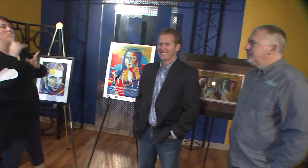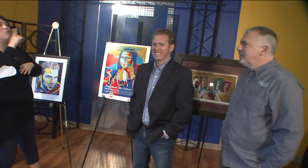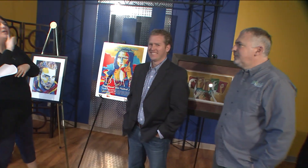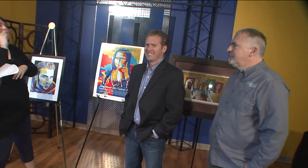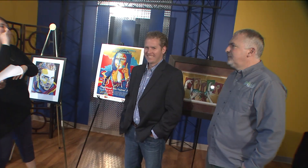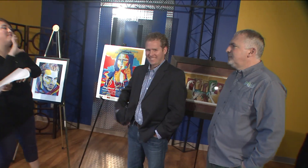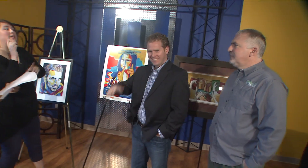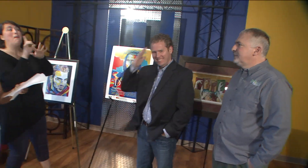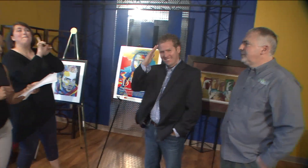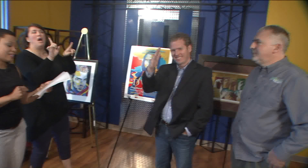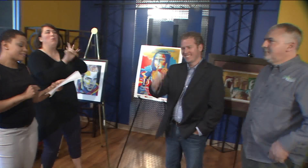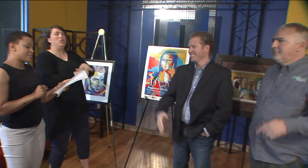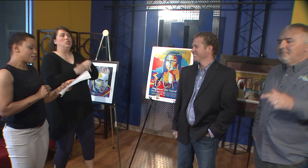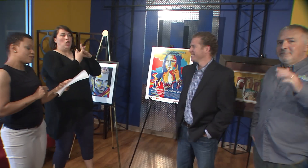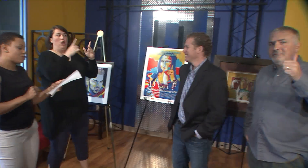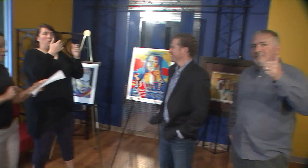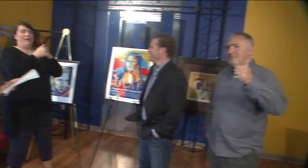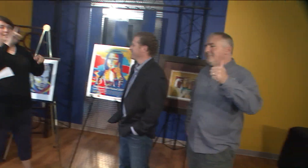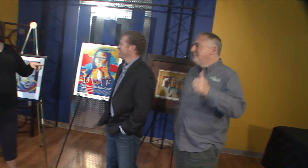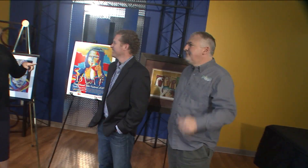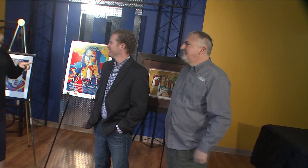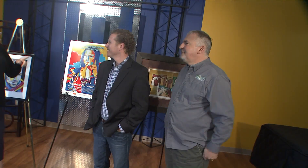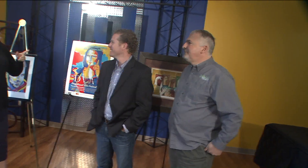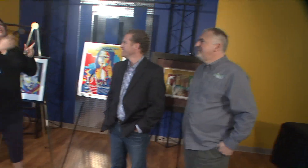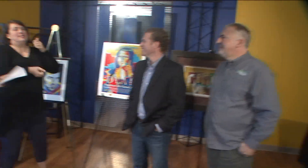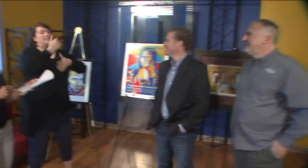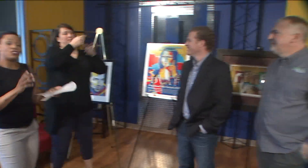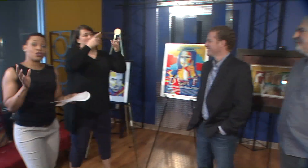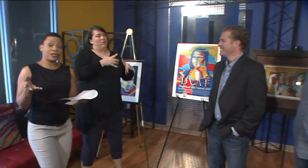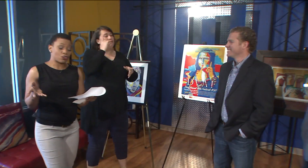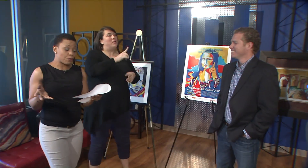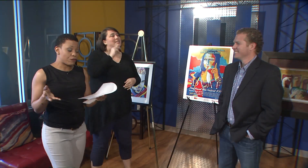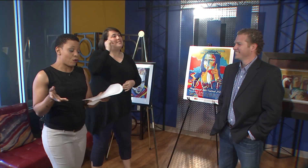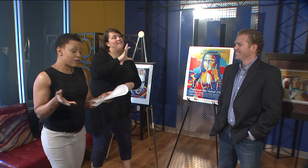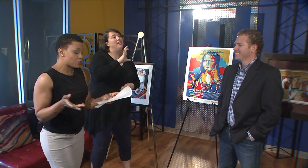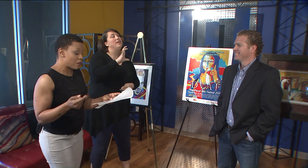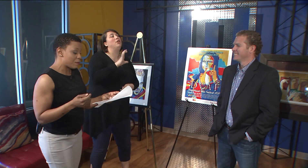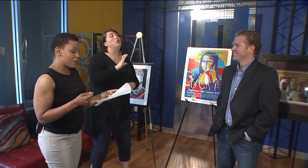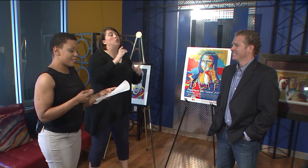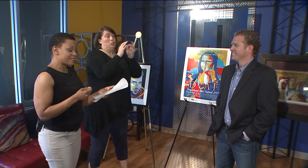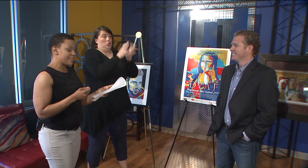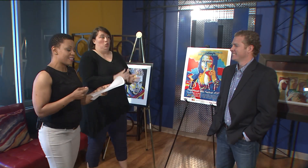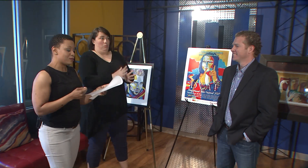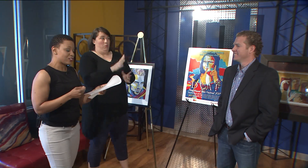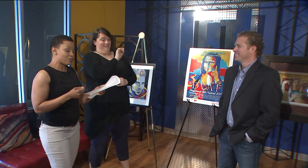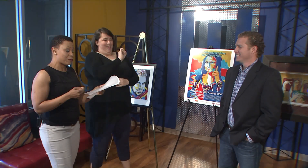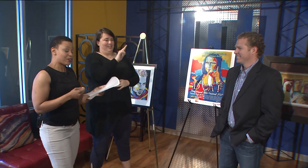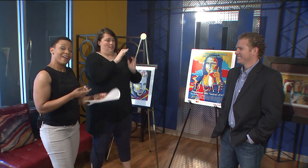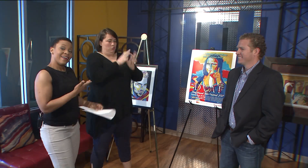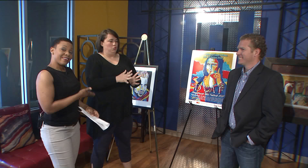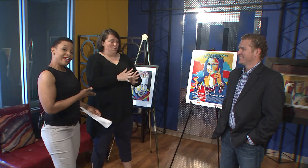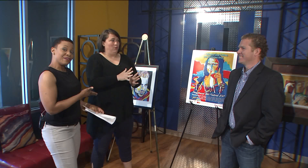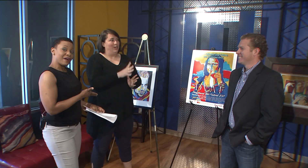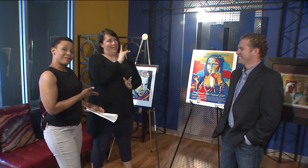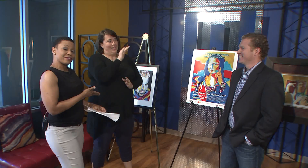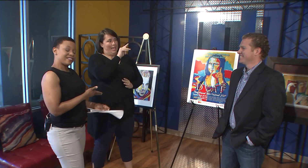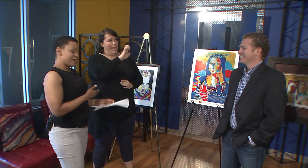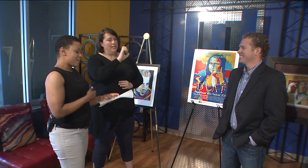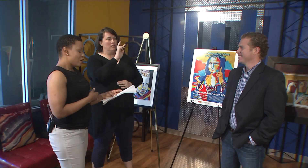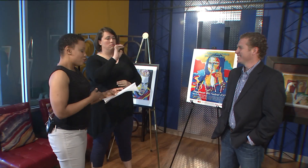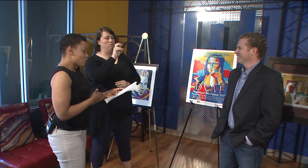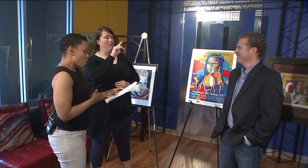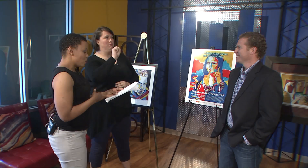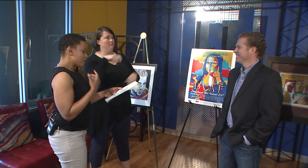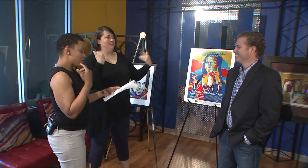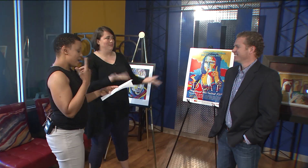We're going to start with Thomas Horges. is Executive Director of Deaf Inc. To interpret for us, we have American Sign Language Interpreter Katie Roberts